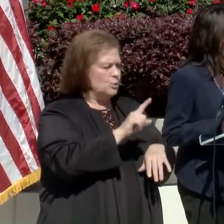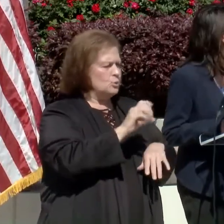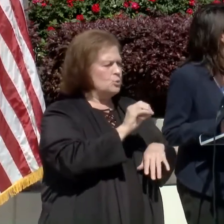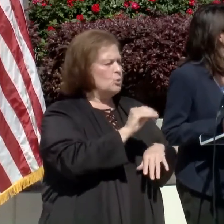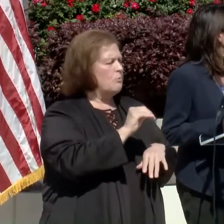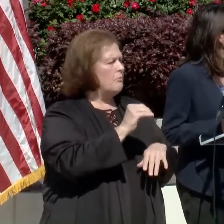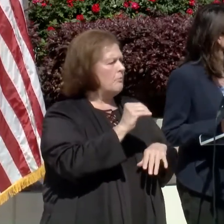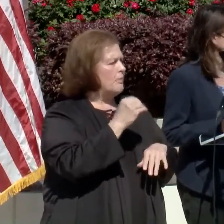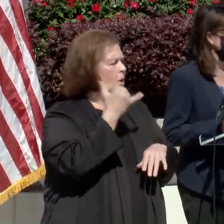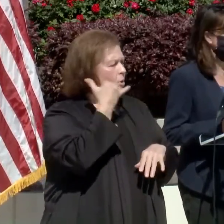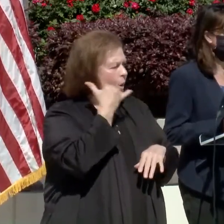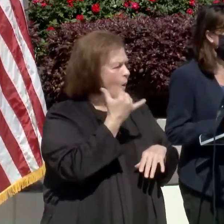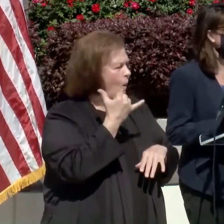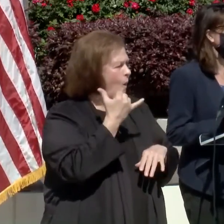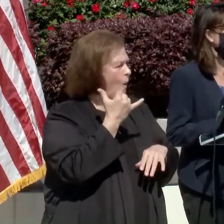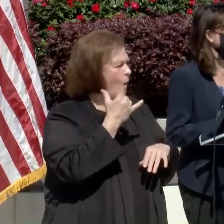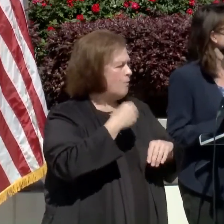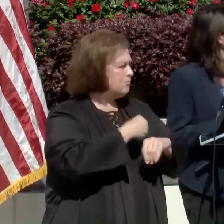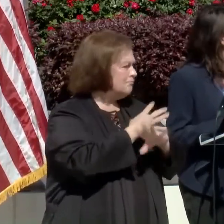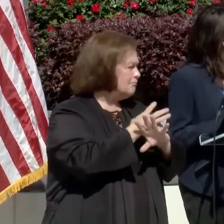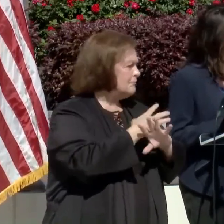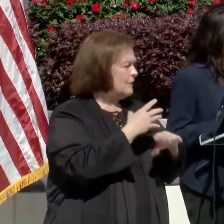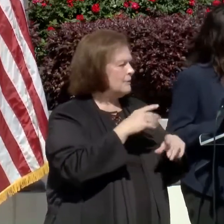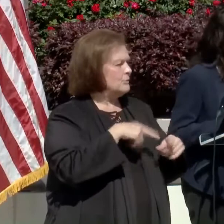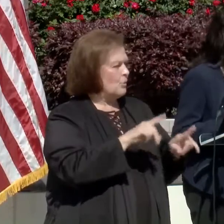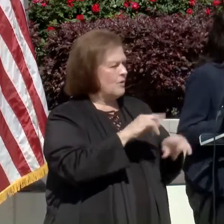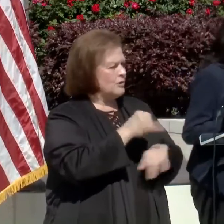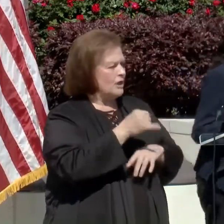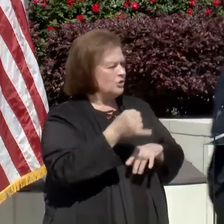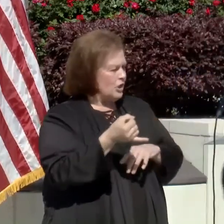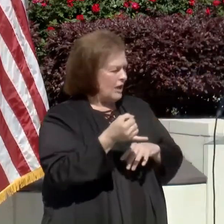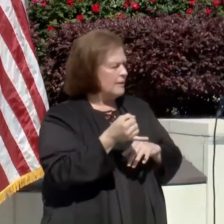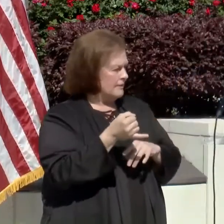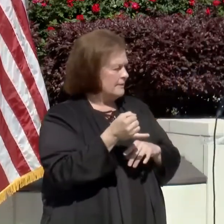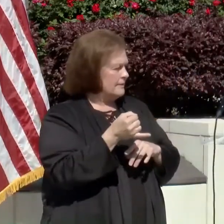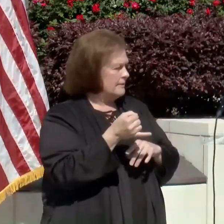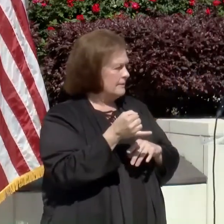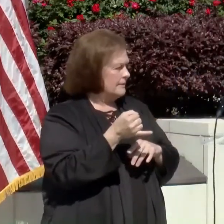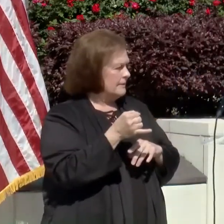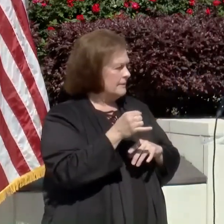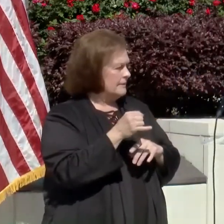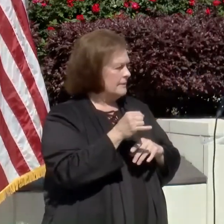calls, uh, involved in the J and J trial. So Dr. Laborde great.